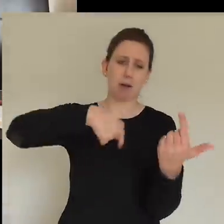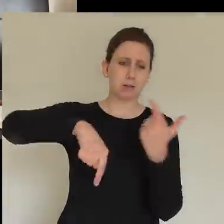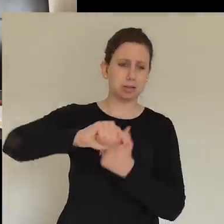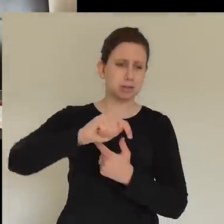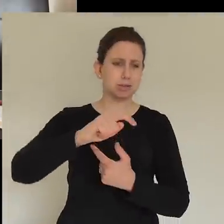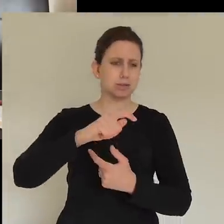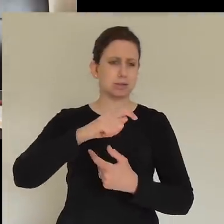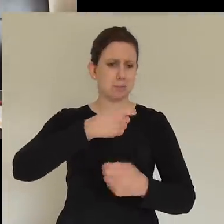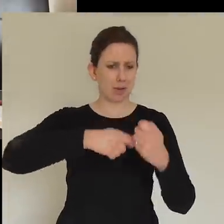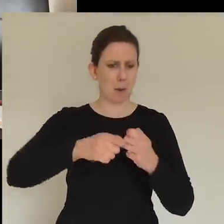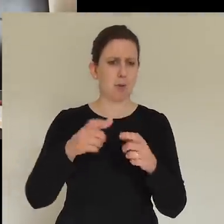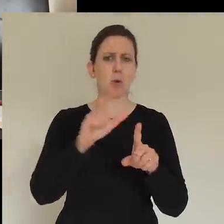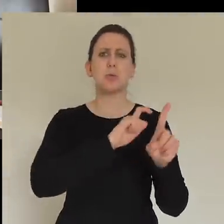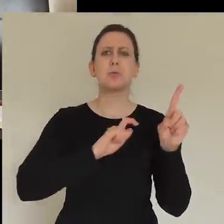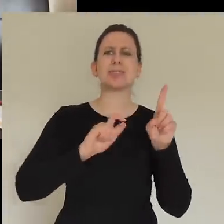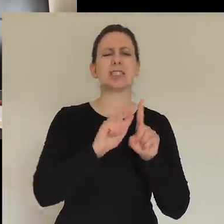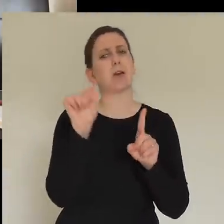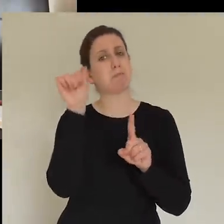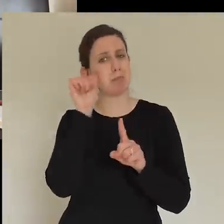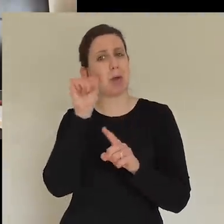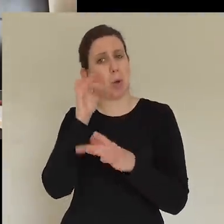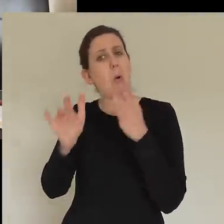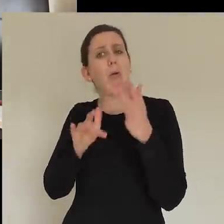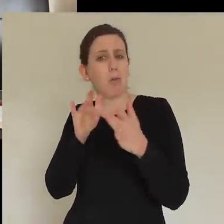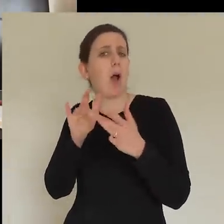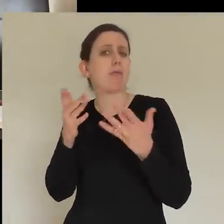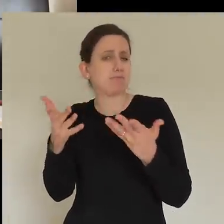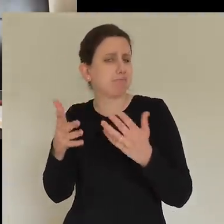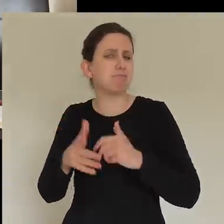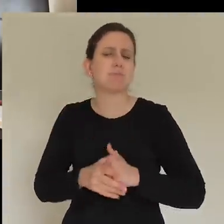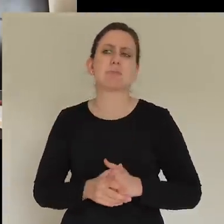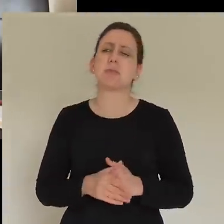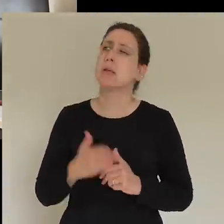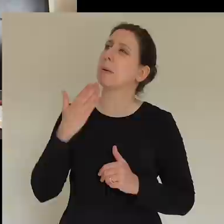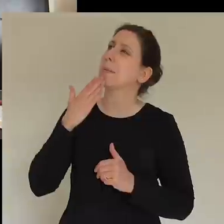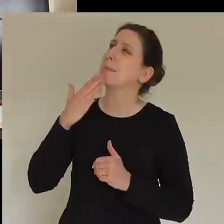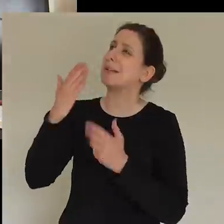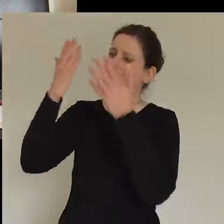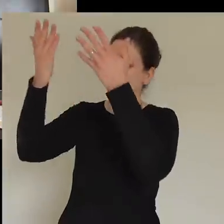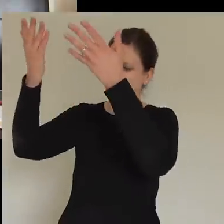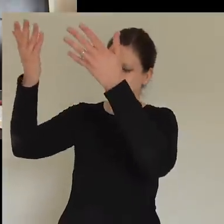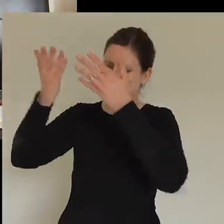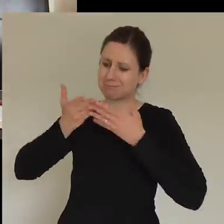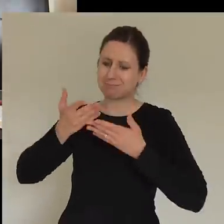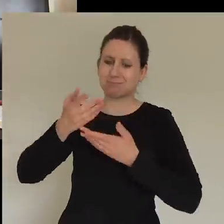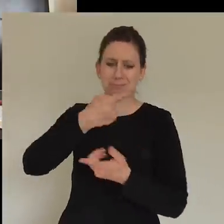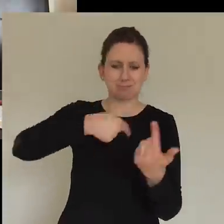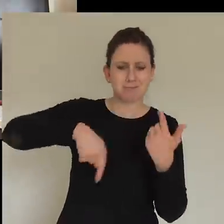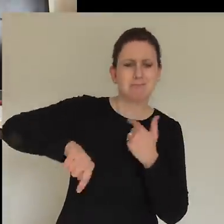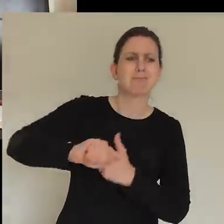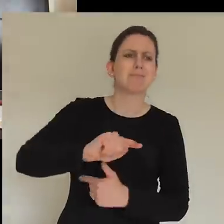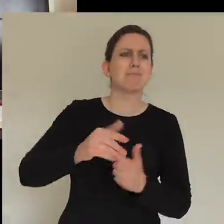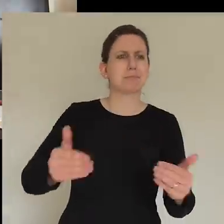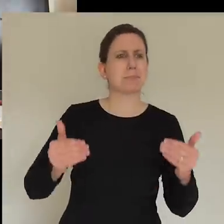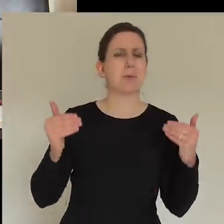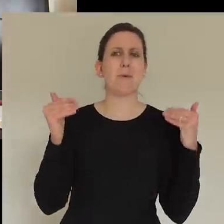to be virtual for now? And would you help us to move forward in the power of your Spirit into all that the future holds?